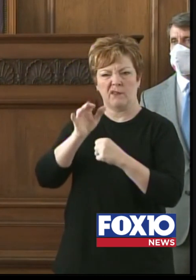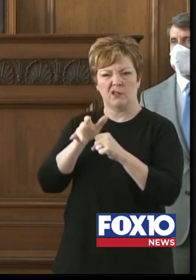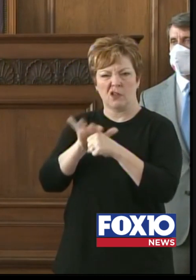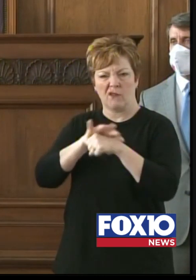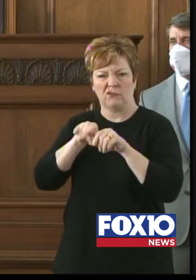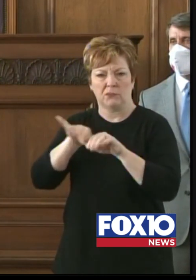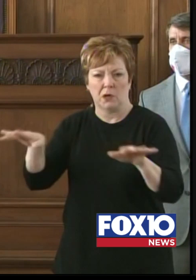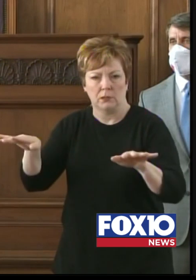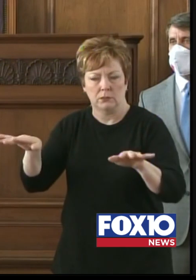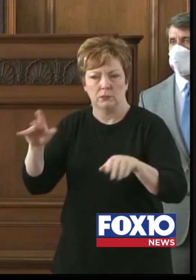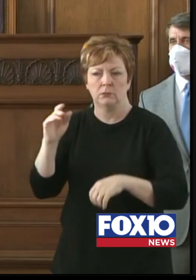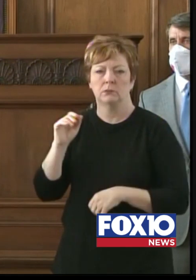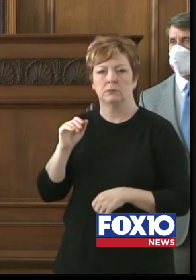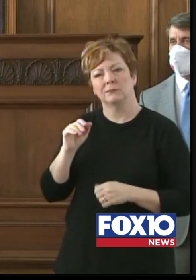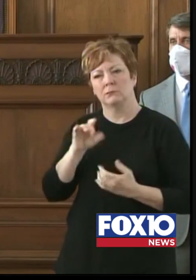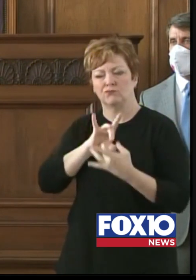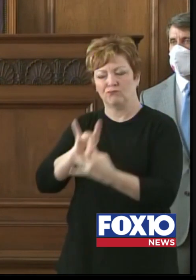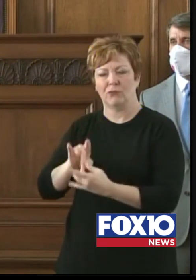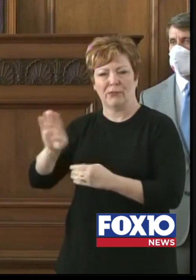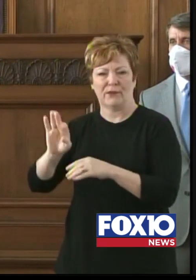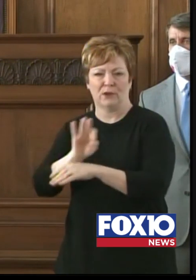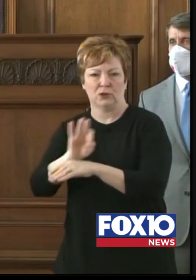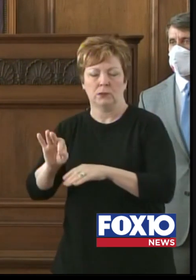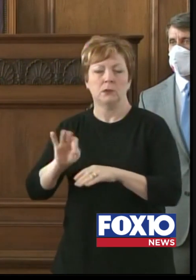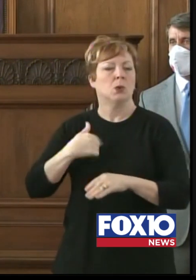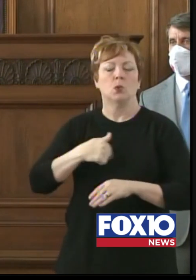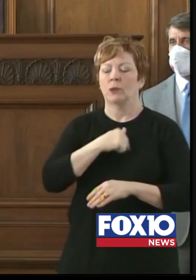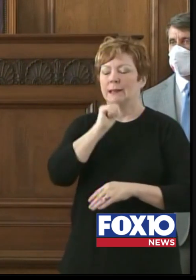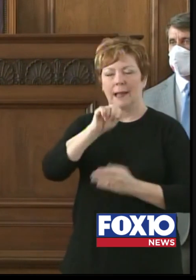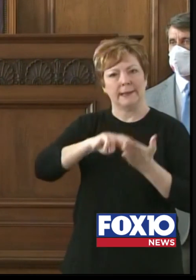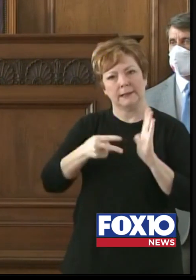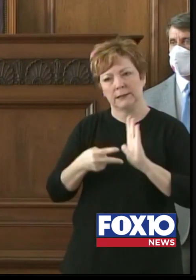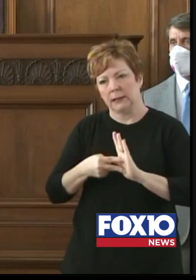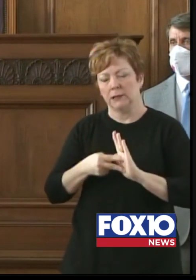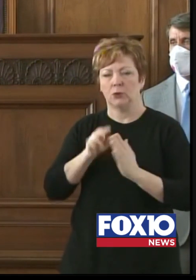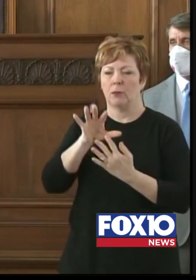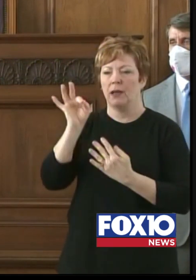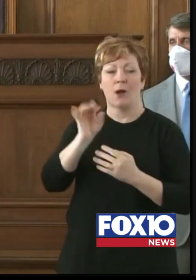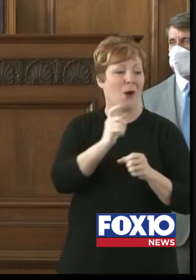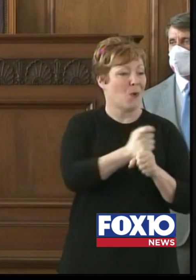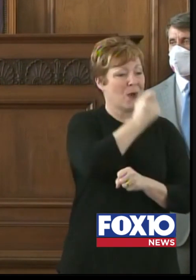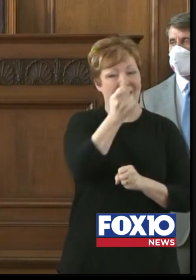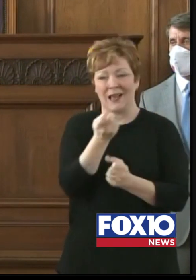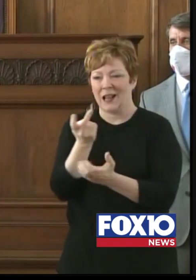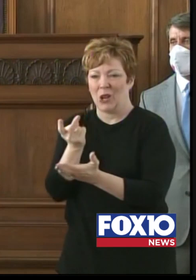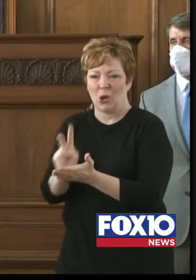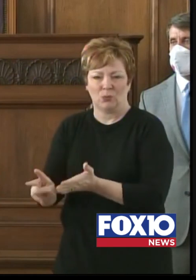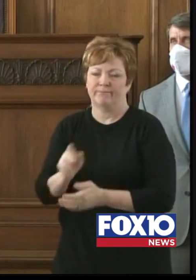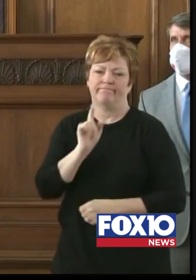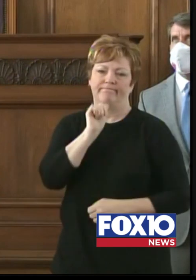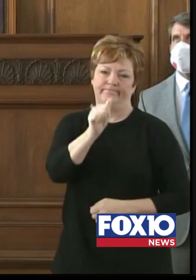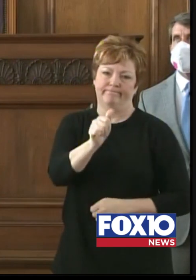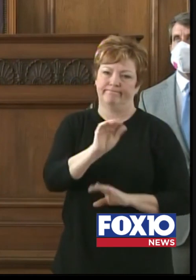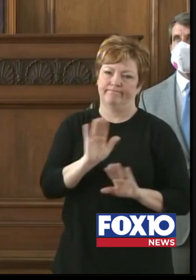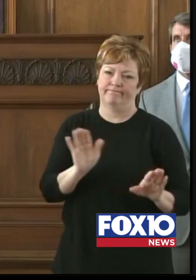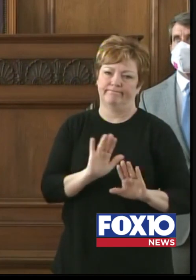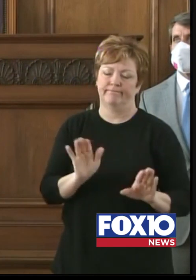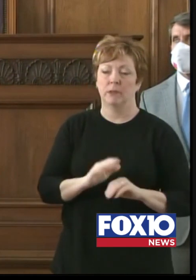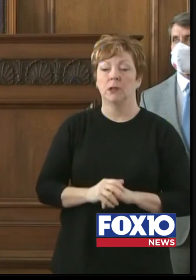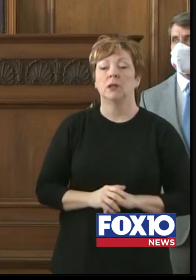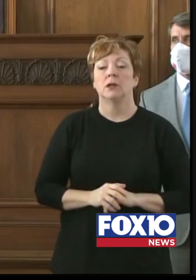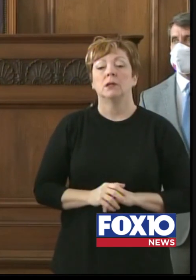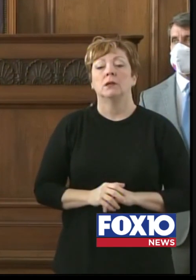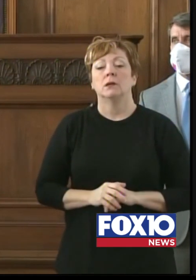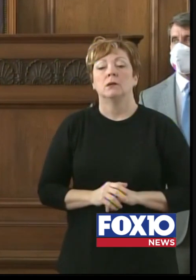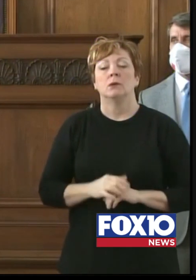to specific functions. Our intent was never to pick winners and losers, as some have wrongly suggested. We entered a